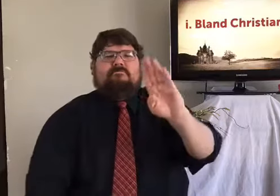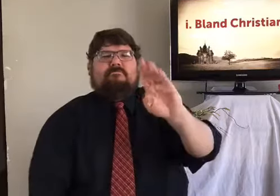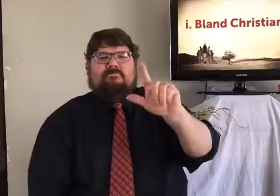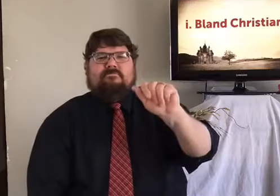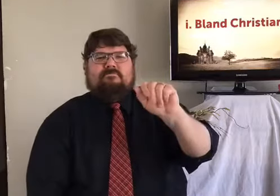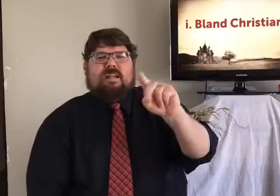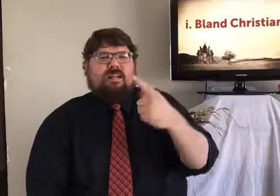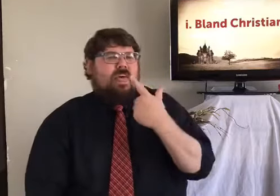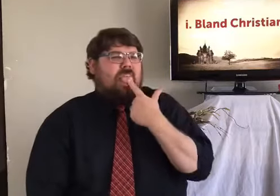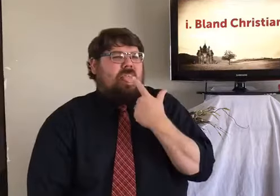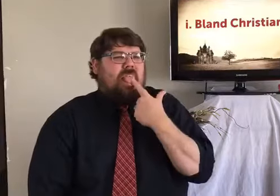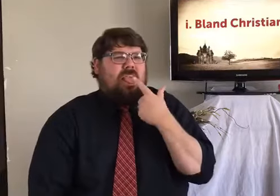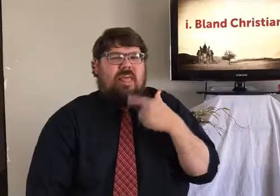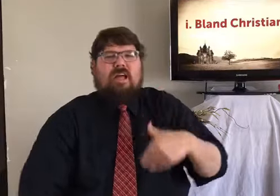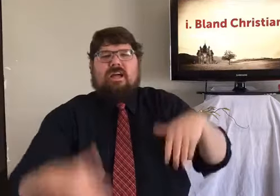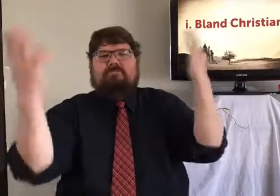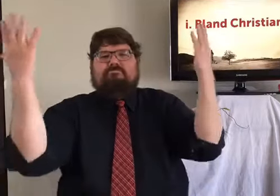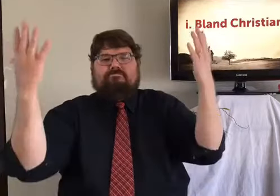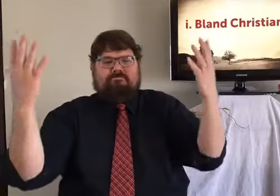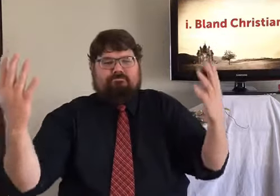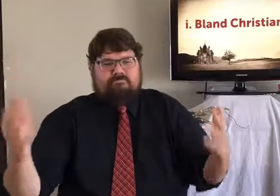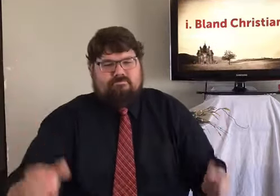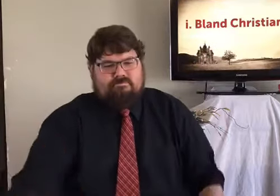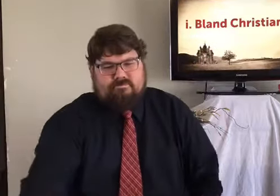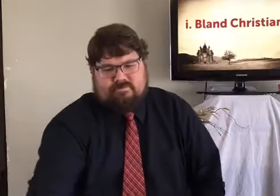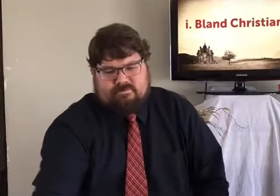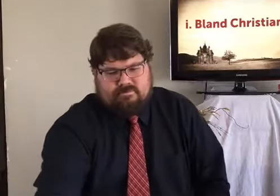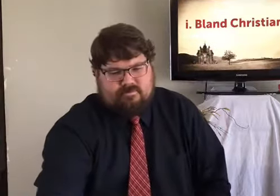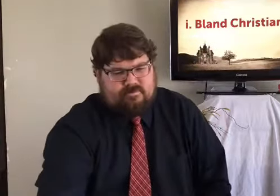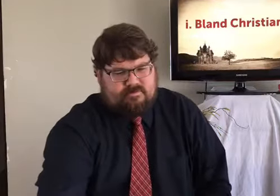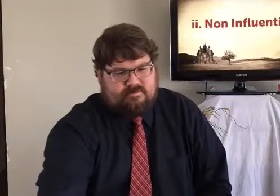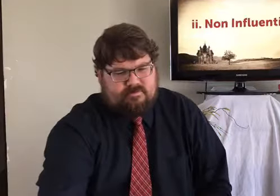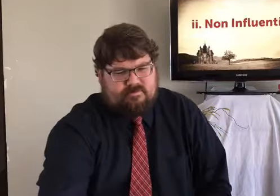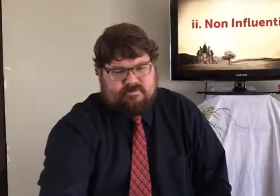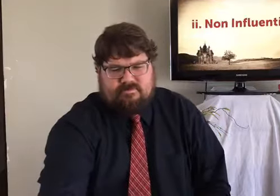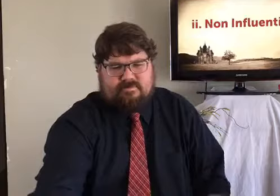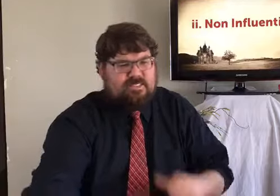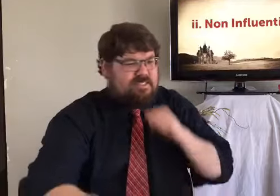reduce the decay of the world, not actively salting the world.